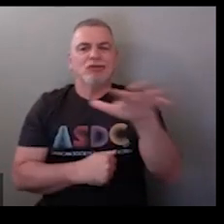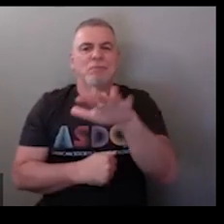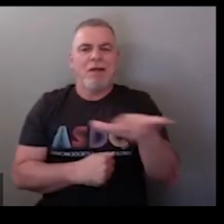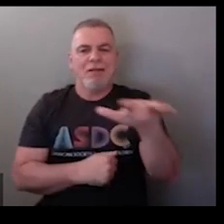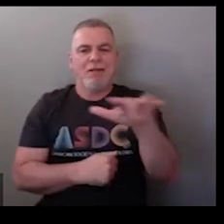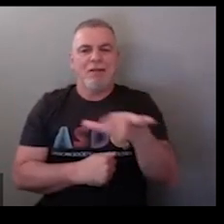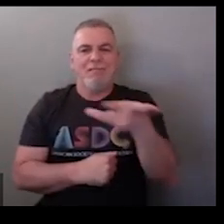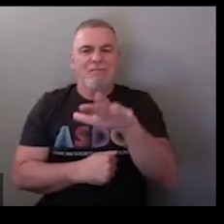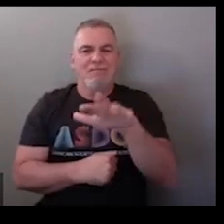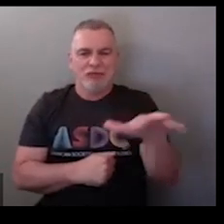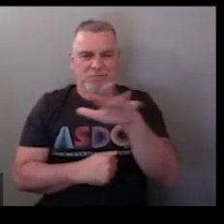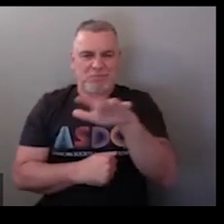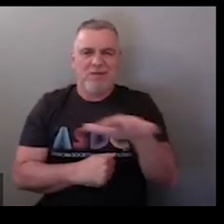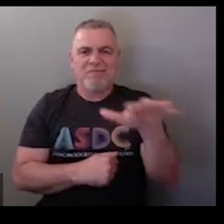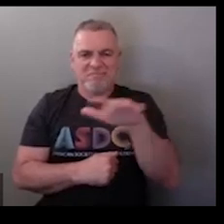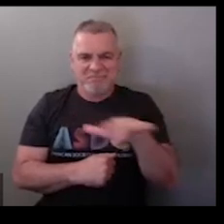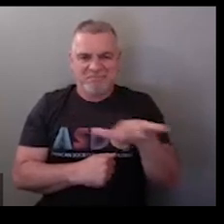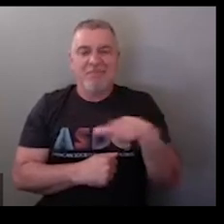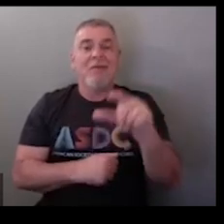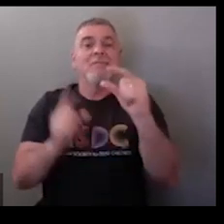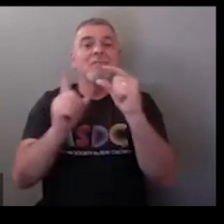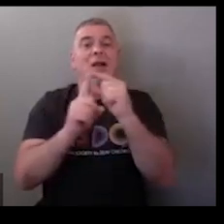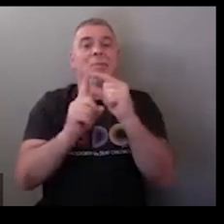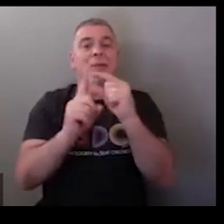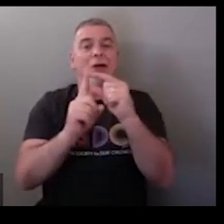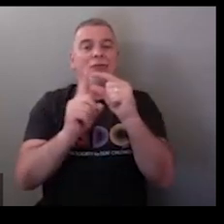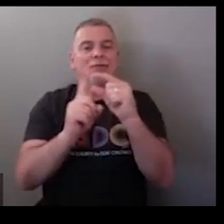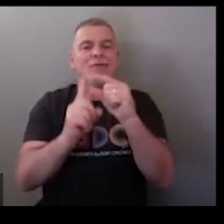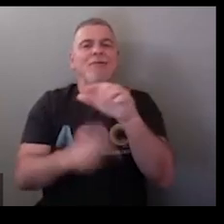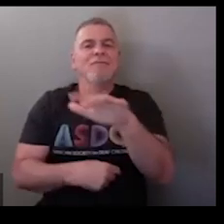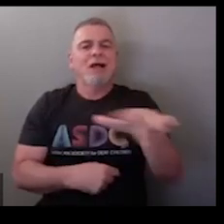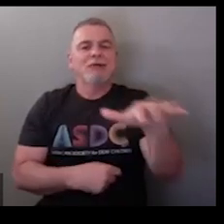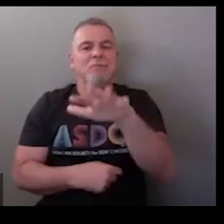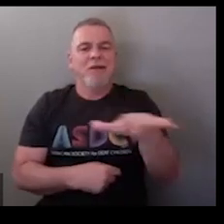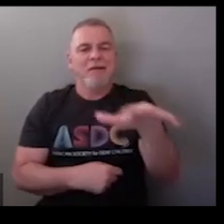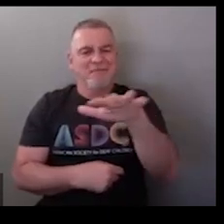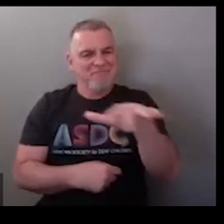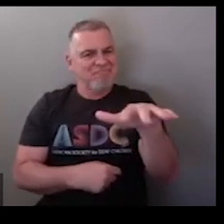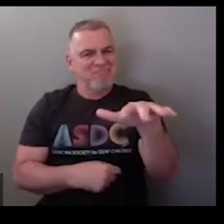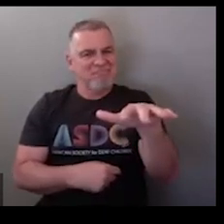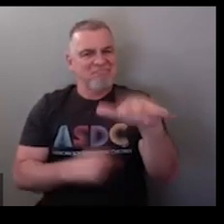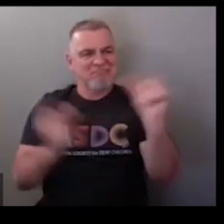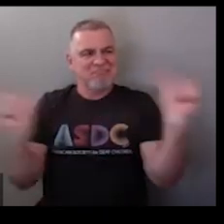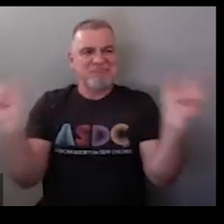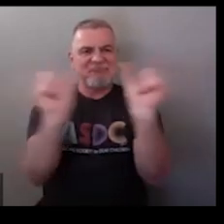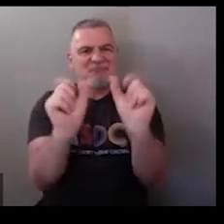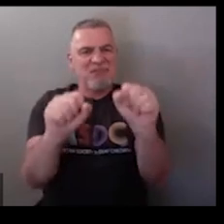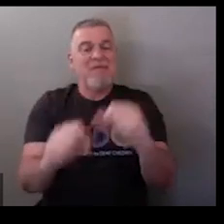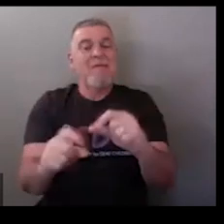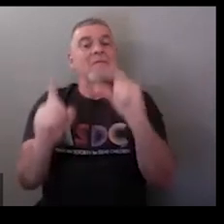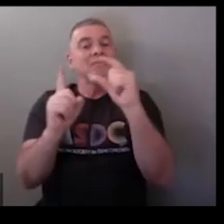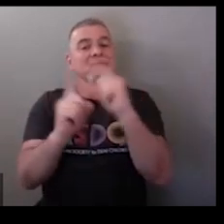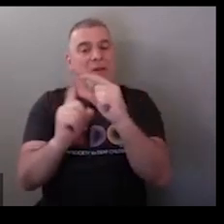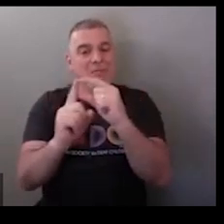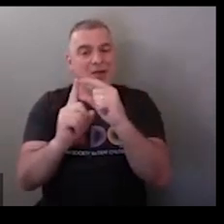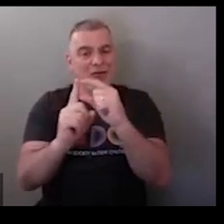spelling finger spelling or vocabulary spelling test for vocabulary